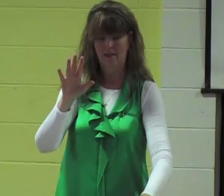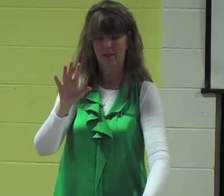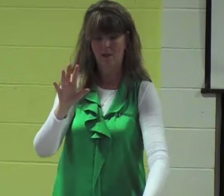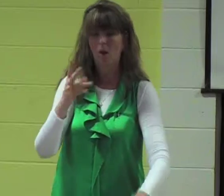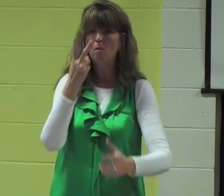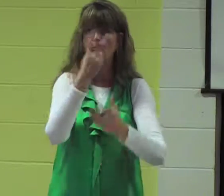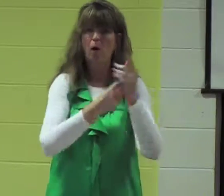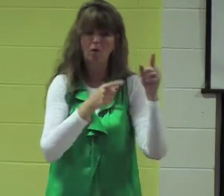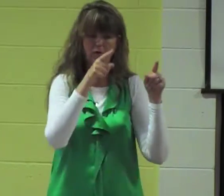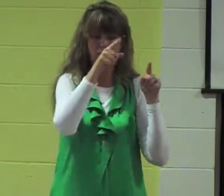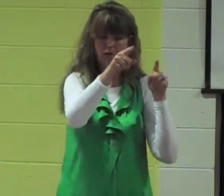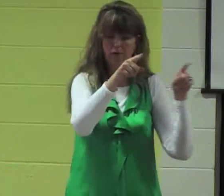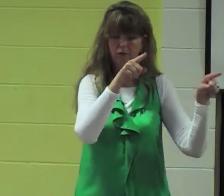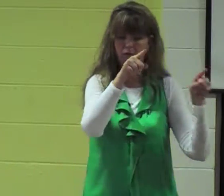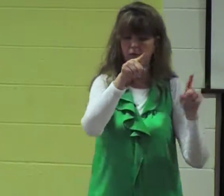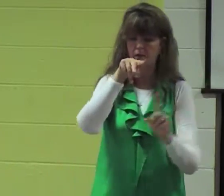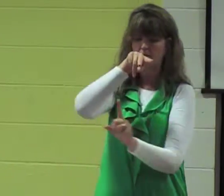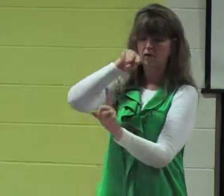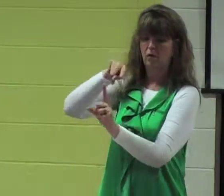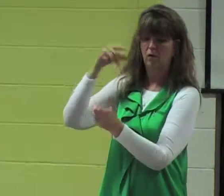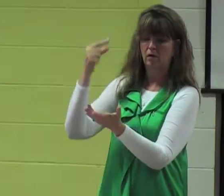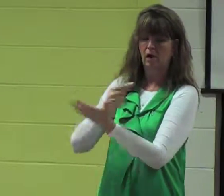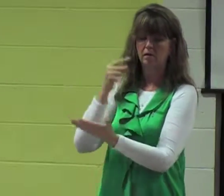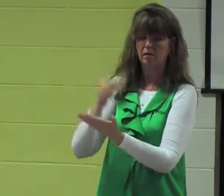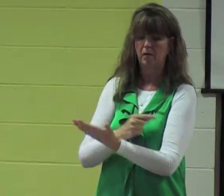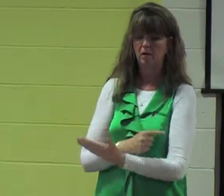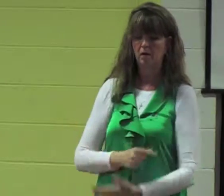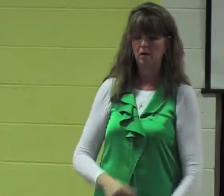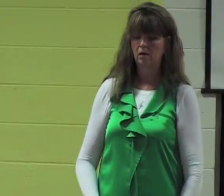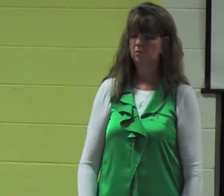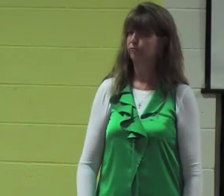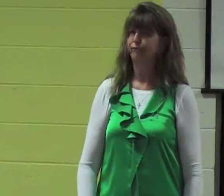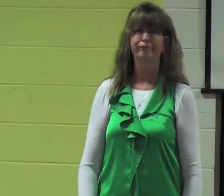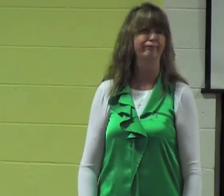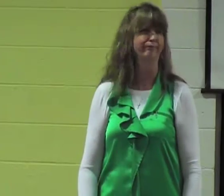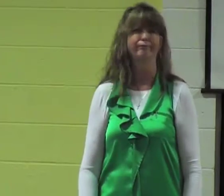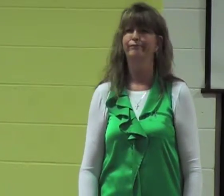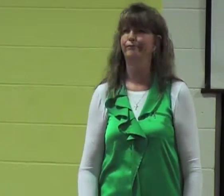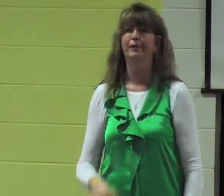always seeking truth. Both of these responses to the gospel